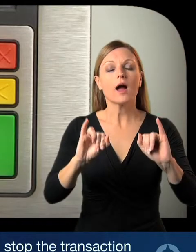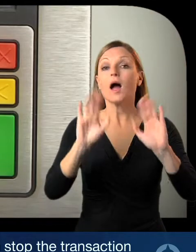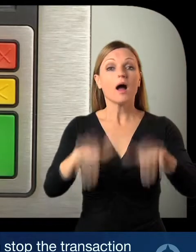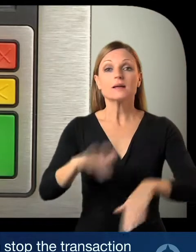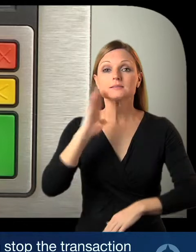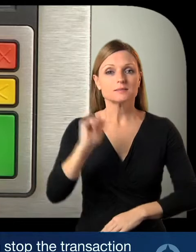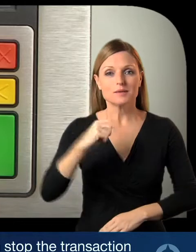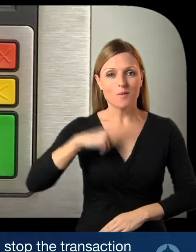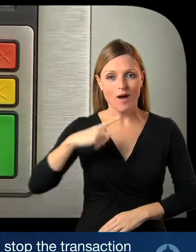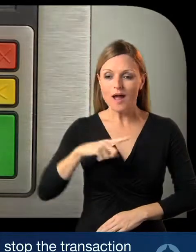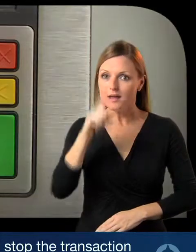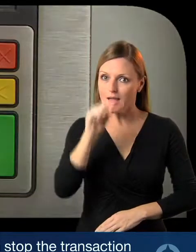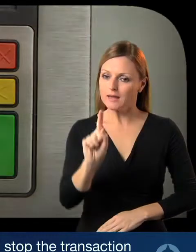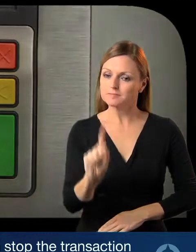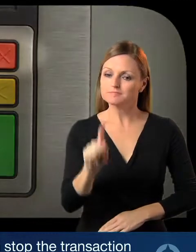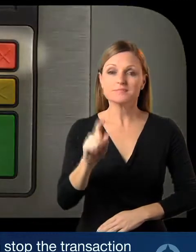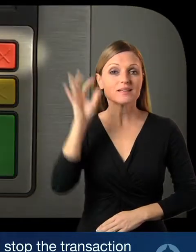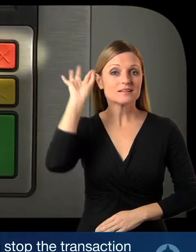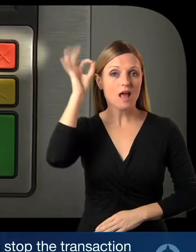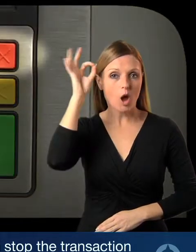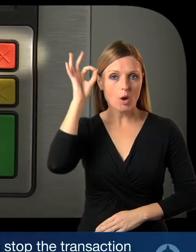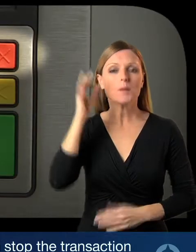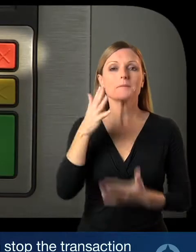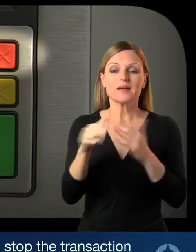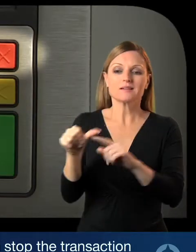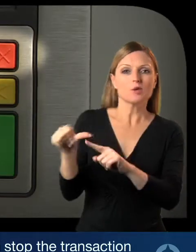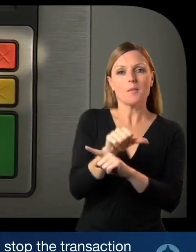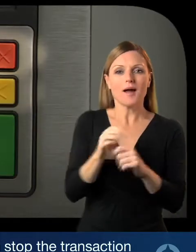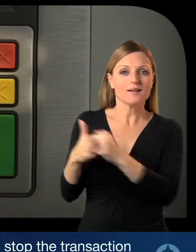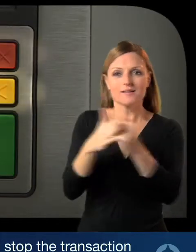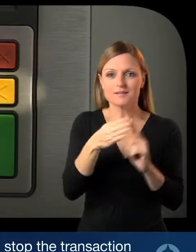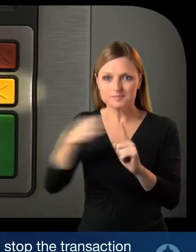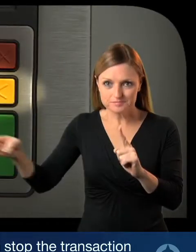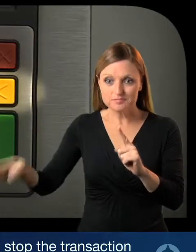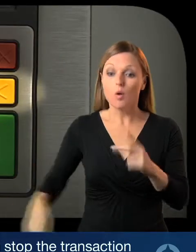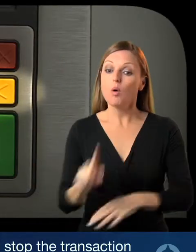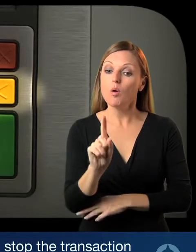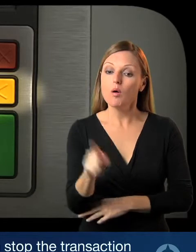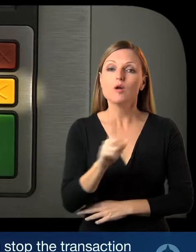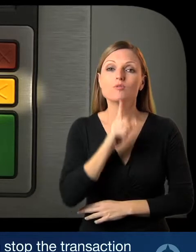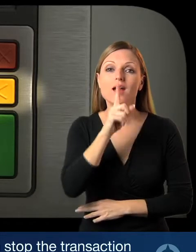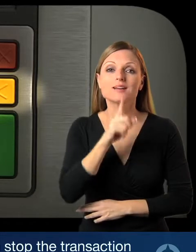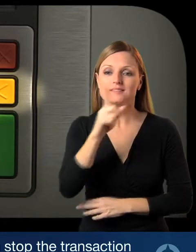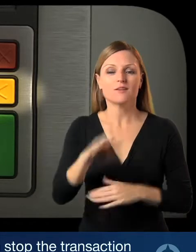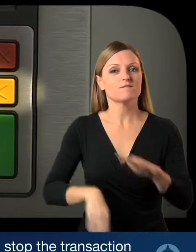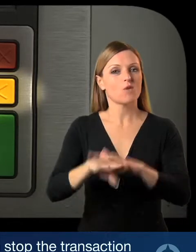mistake with your pin you can stop the transaction using the red button or clear to re-enter by using the yellow button